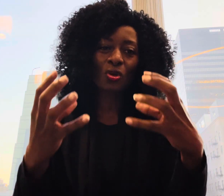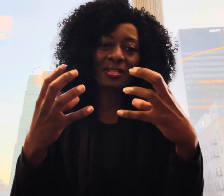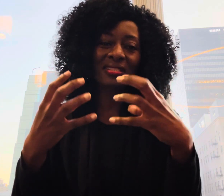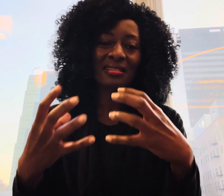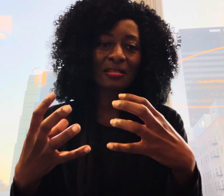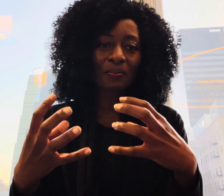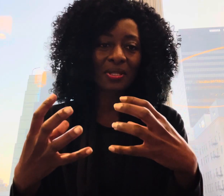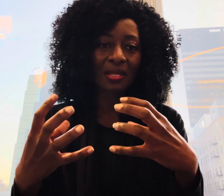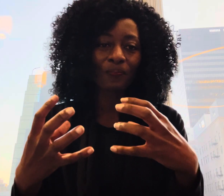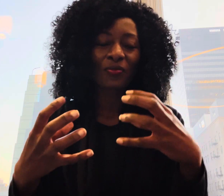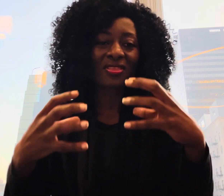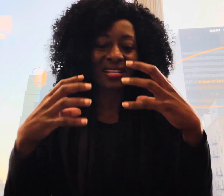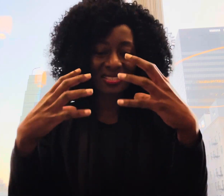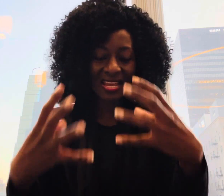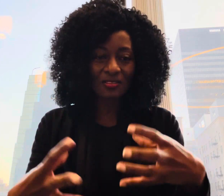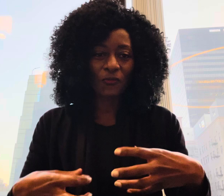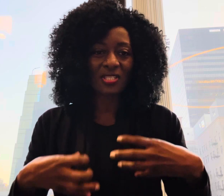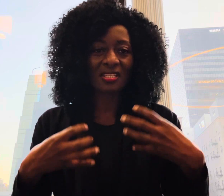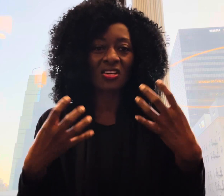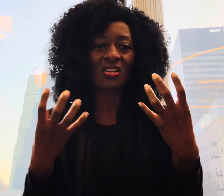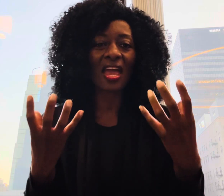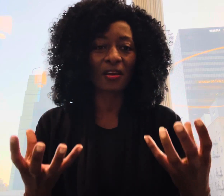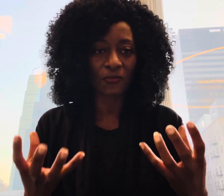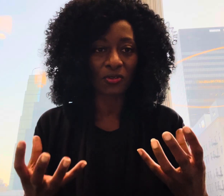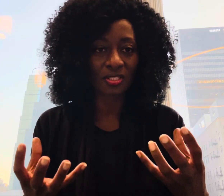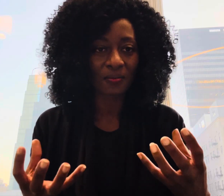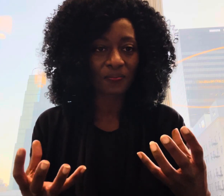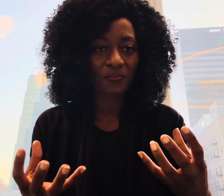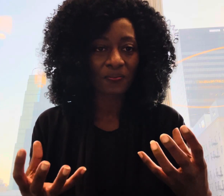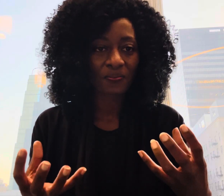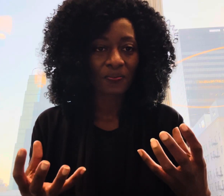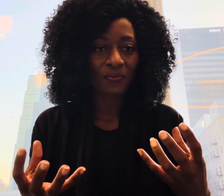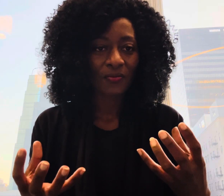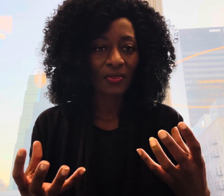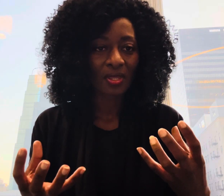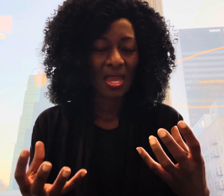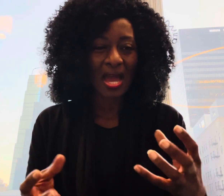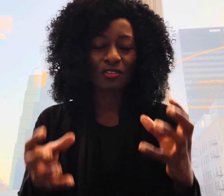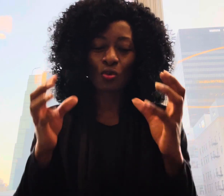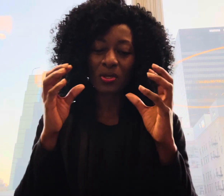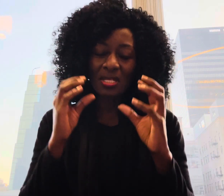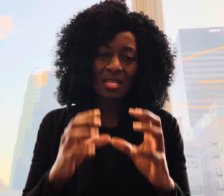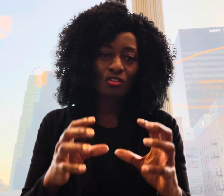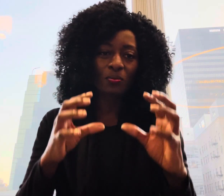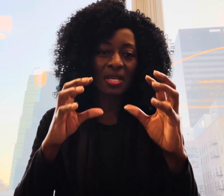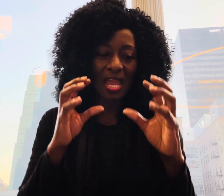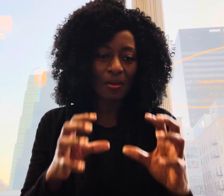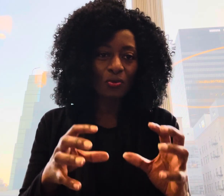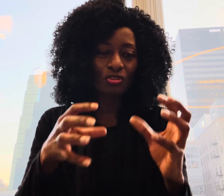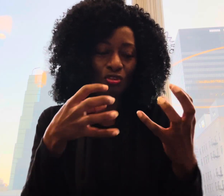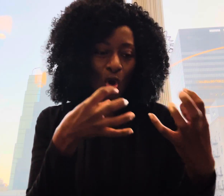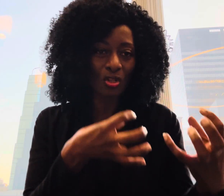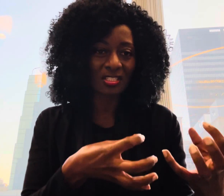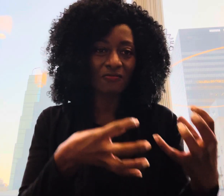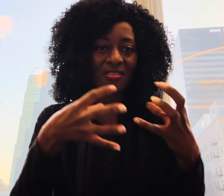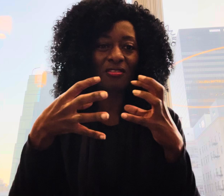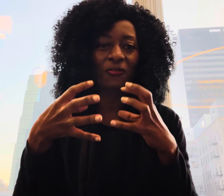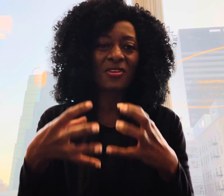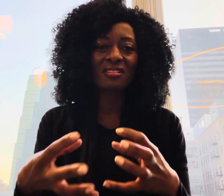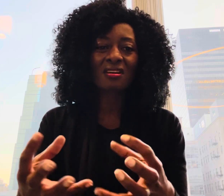discipline that takes physical effort and so we need to be able to cultivate the physical